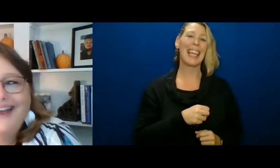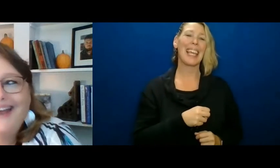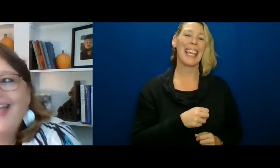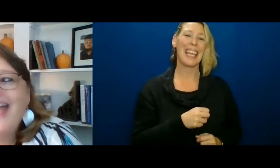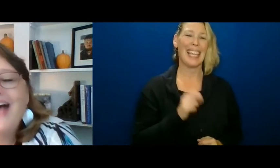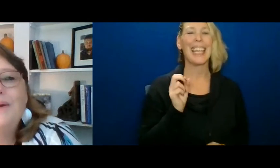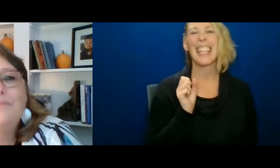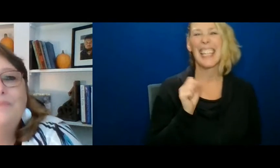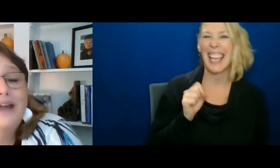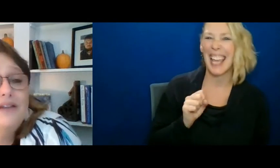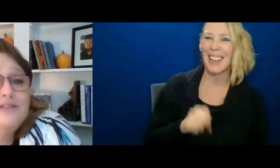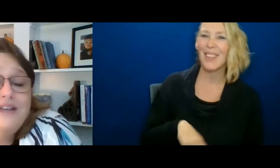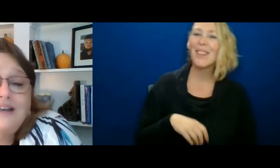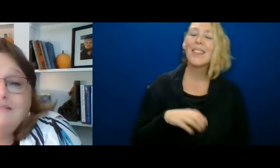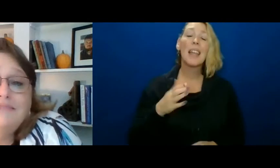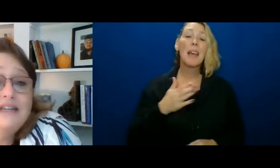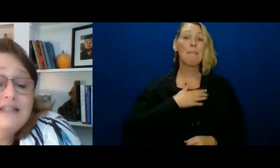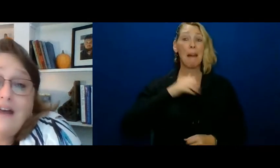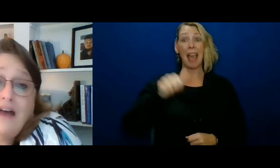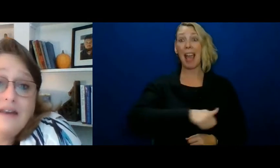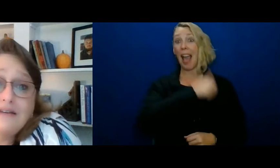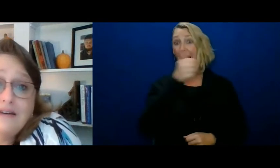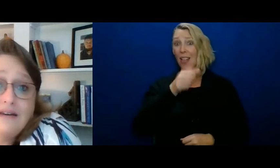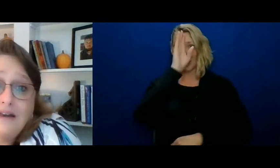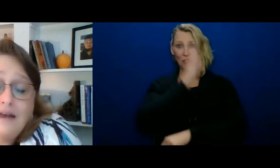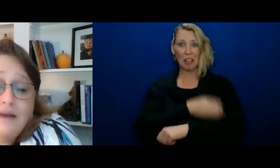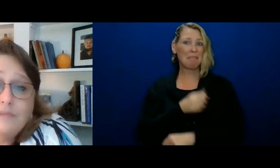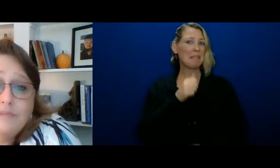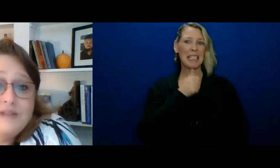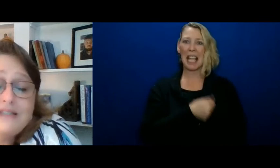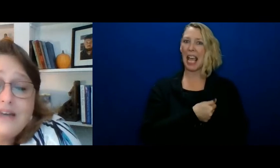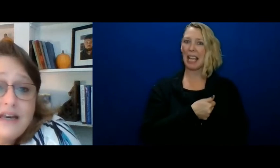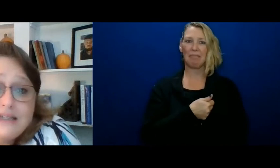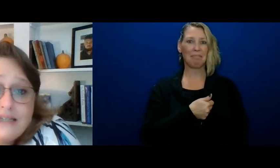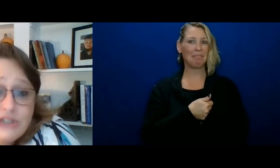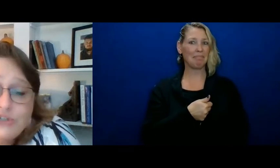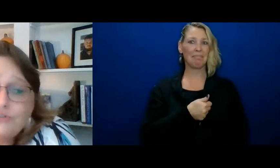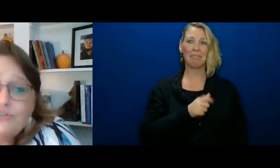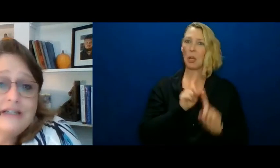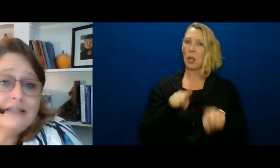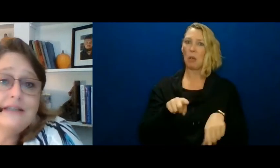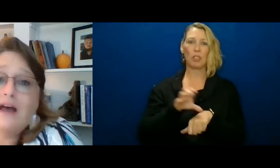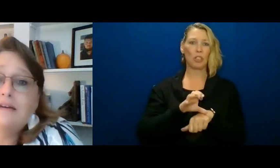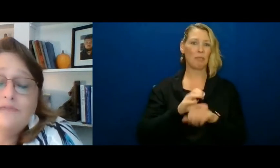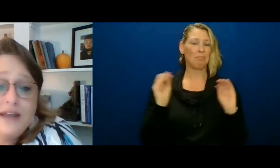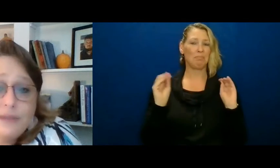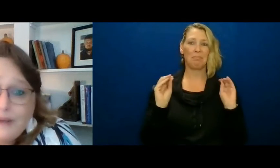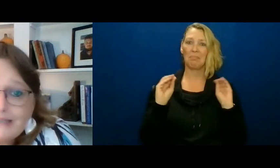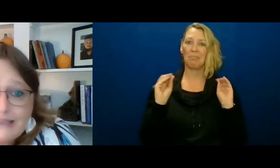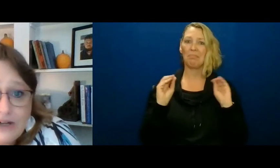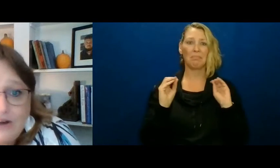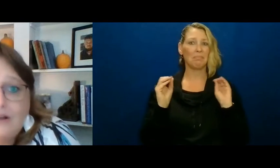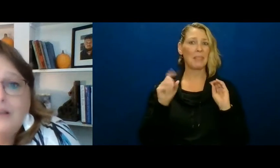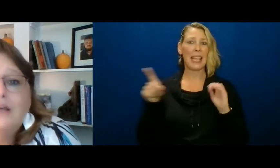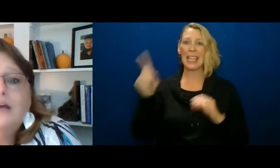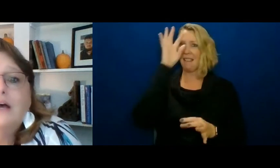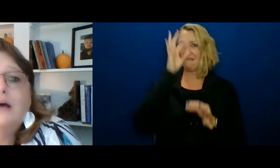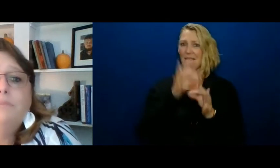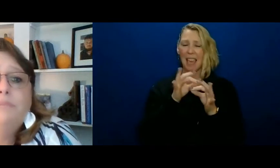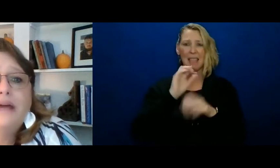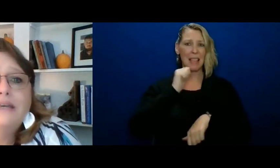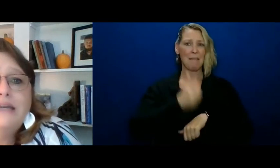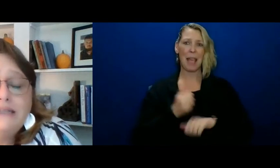Yeah. My other son is not does not attend church. He is not faith based at all.